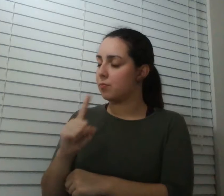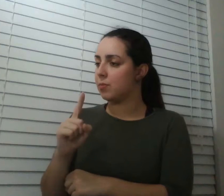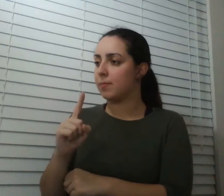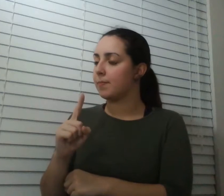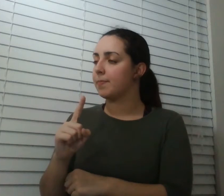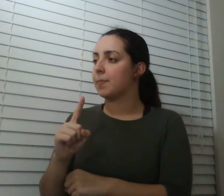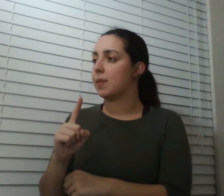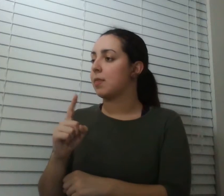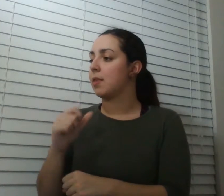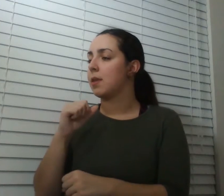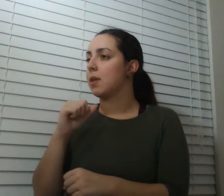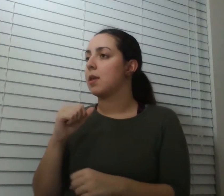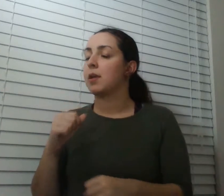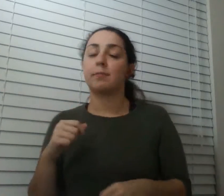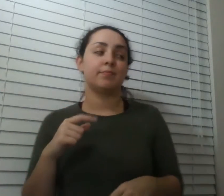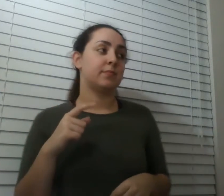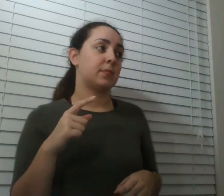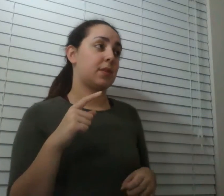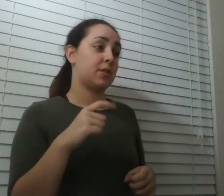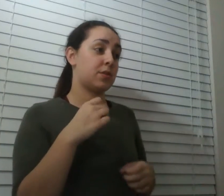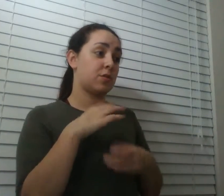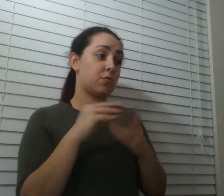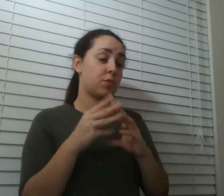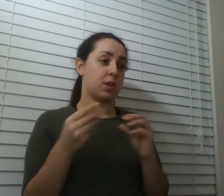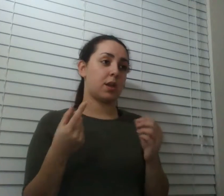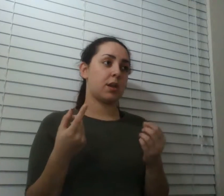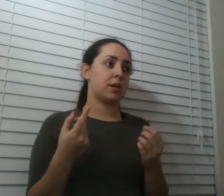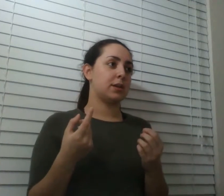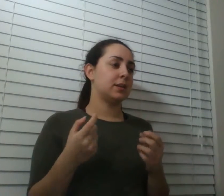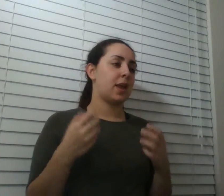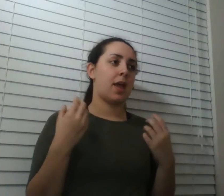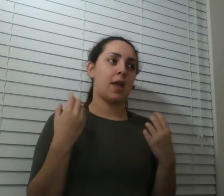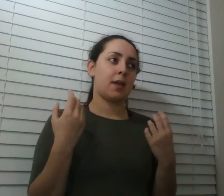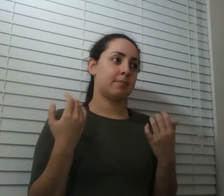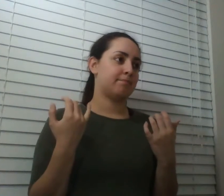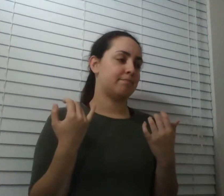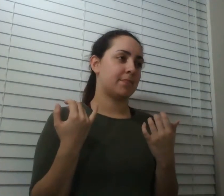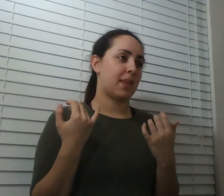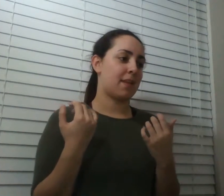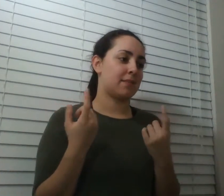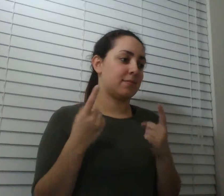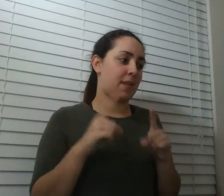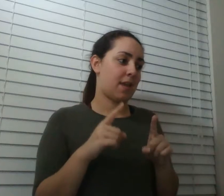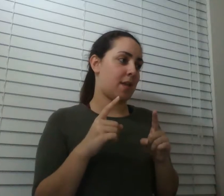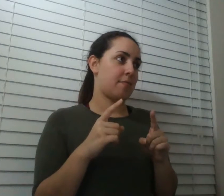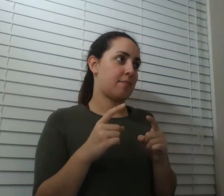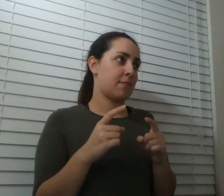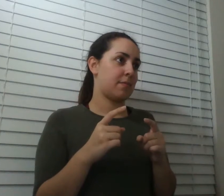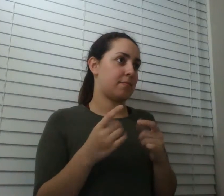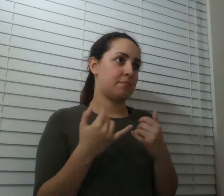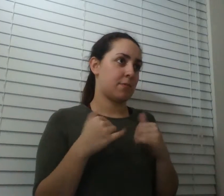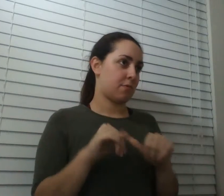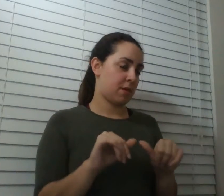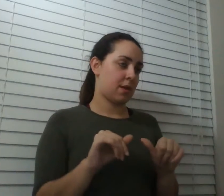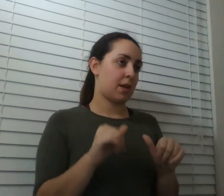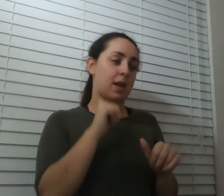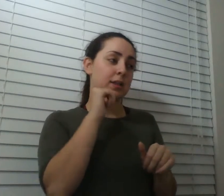happen it's already happening without it's all already going on that's it's not our job to make it